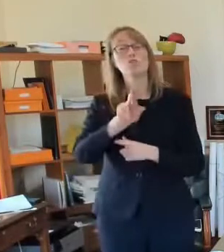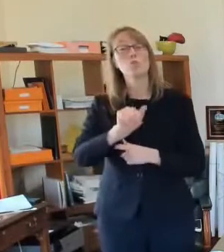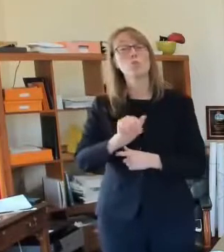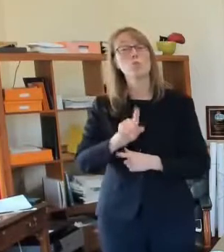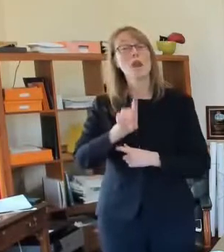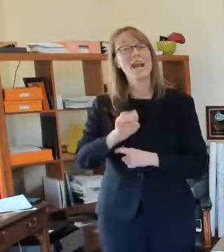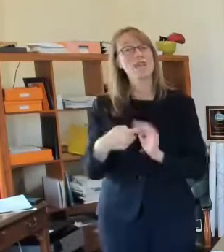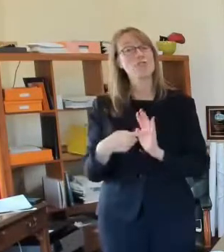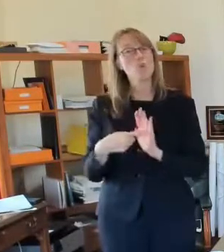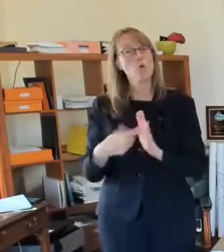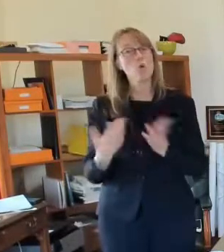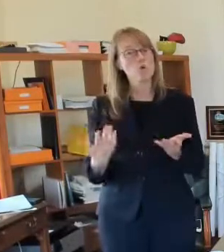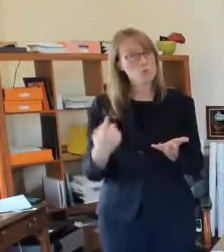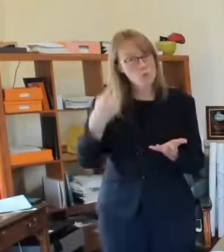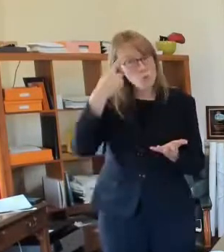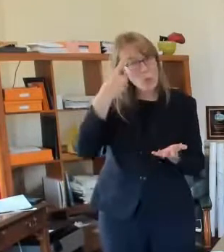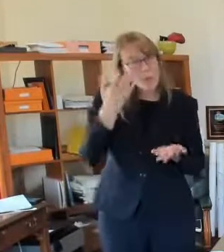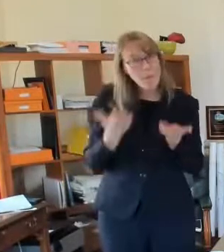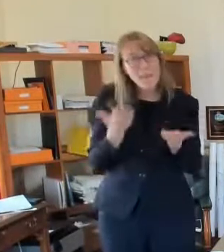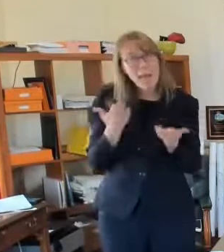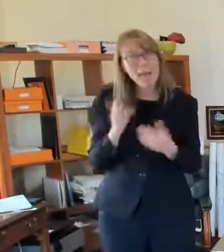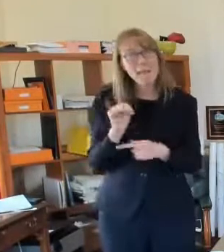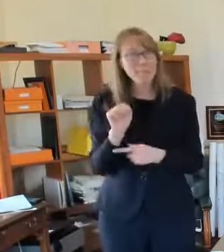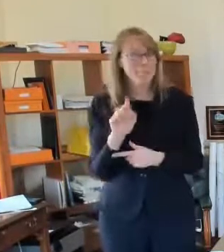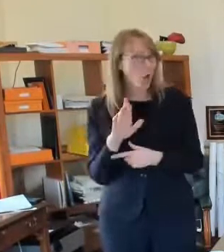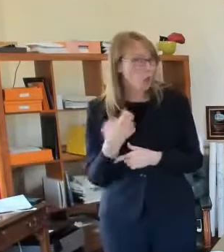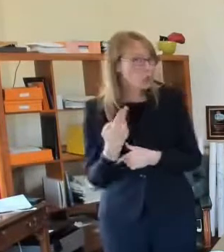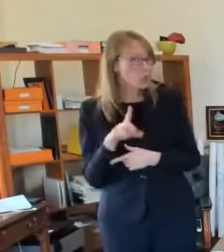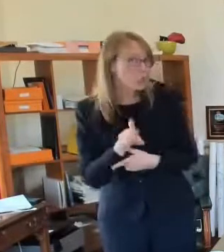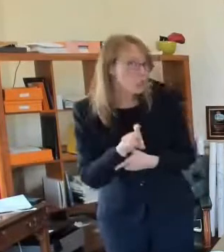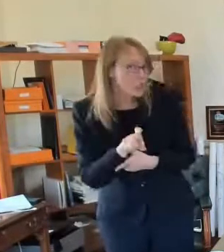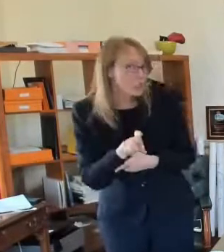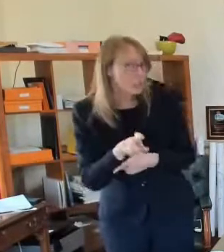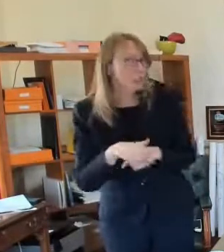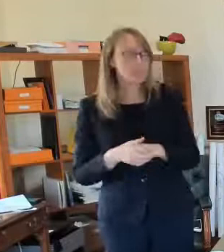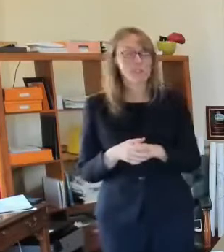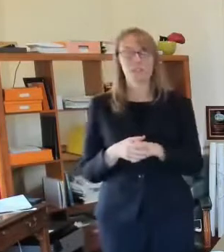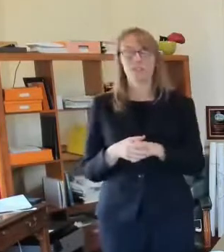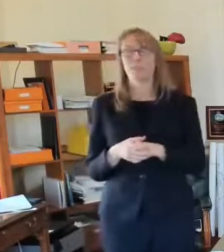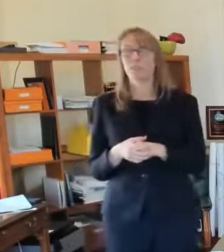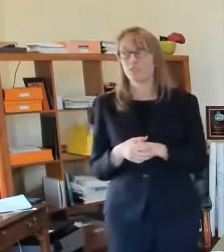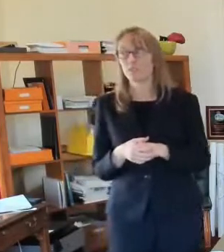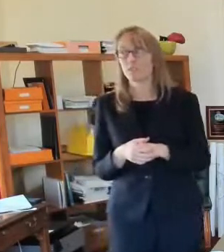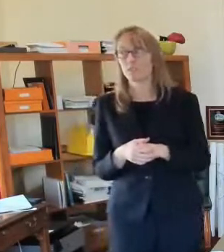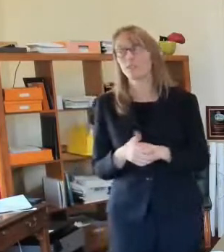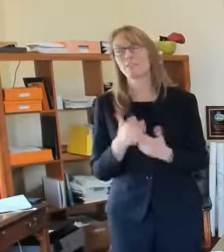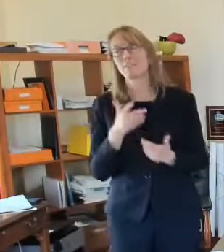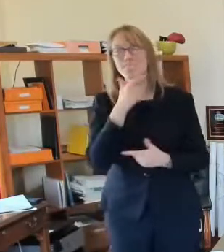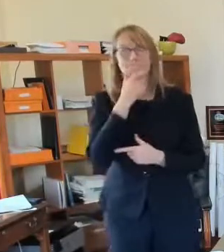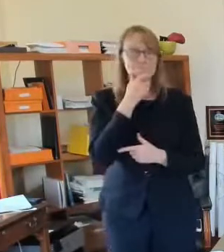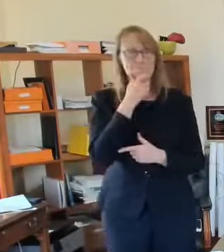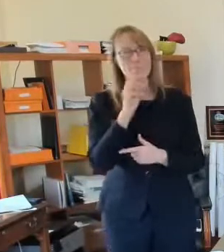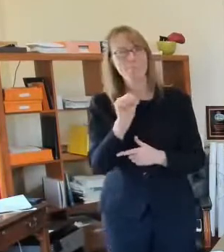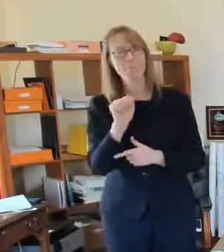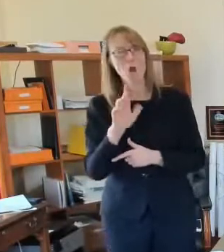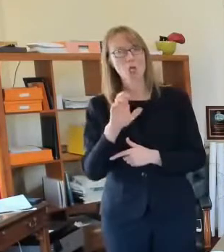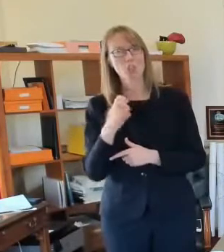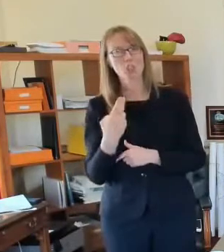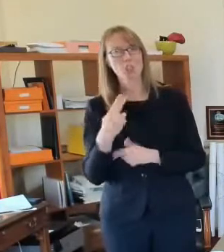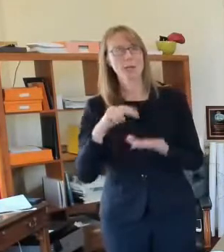i don't know if march if it you know i don't i don't know what the numbers will be in march first of all that's three months away